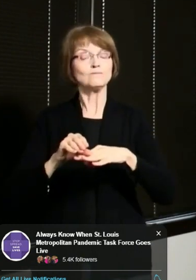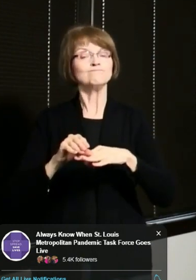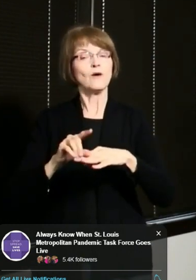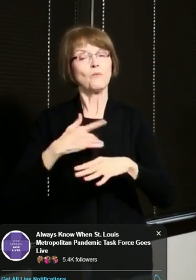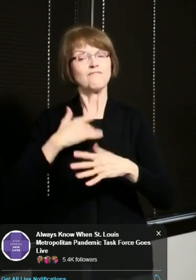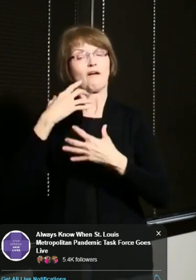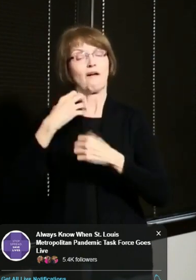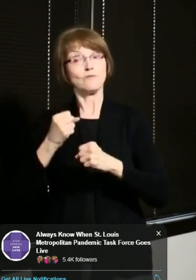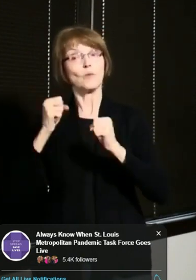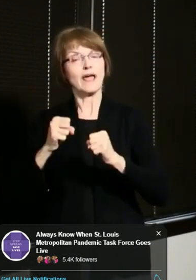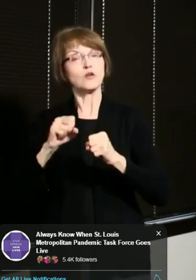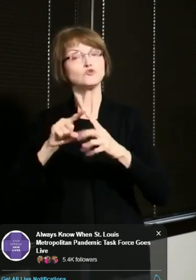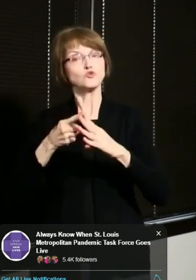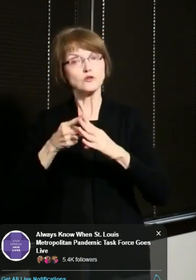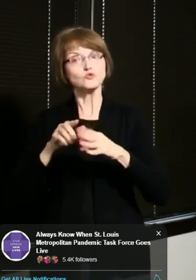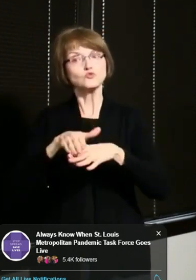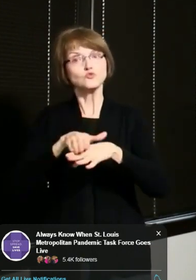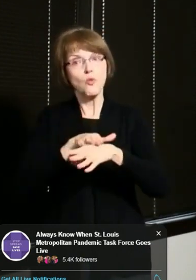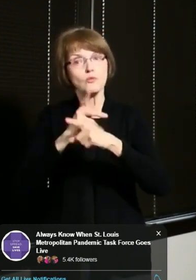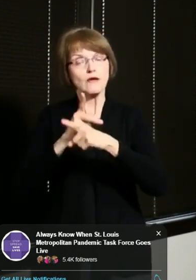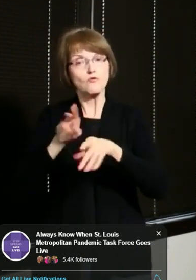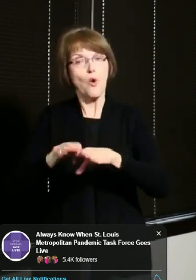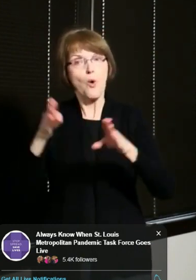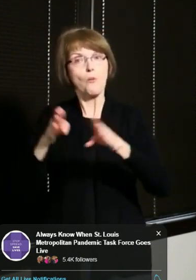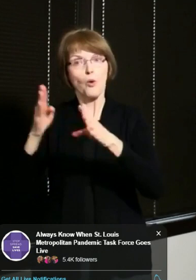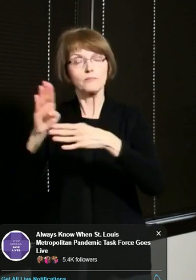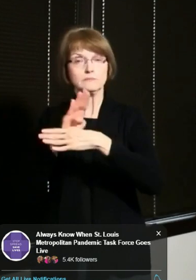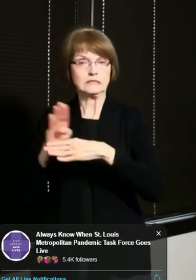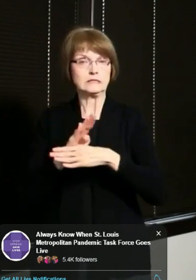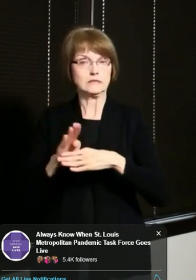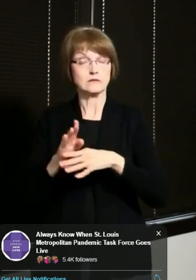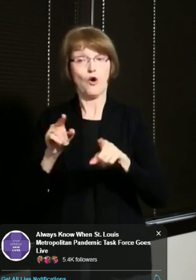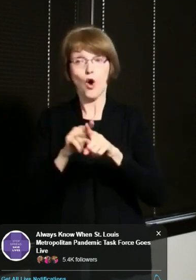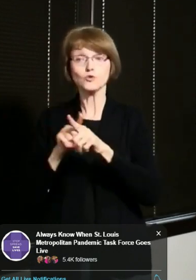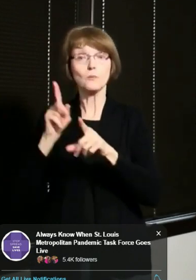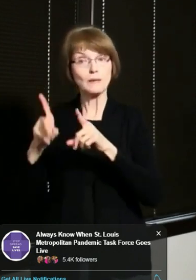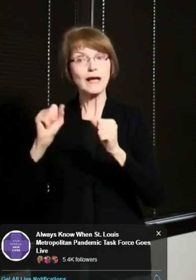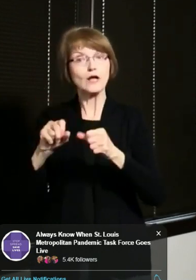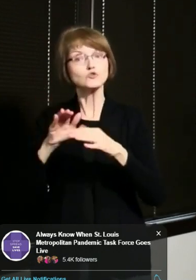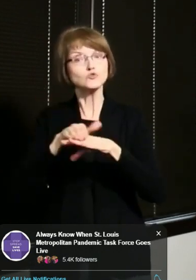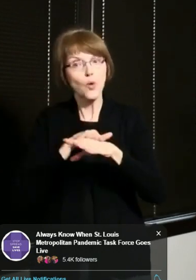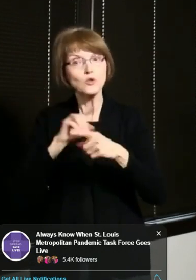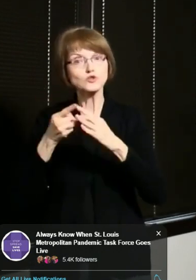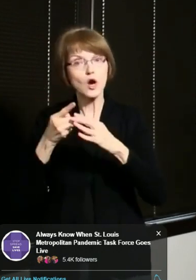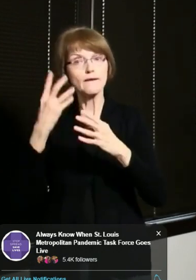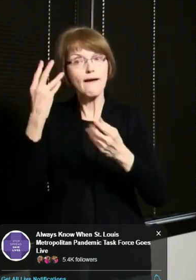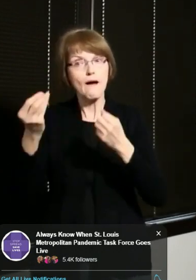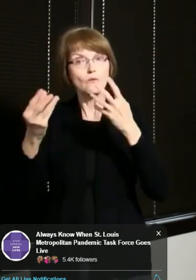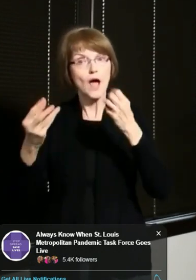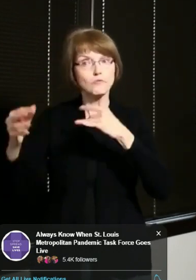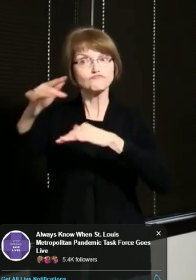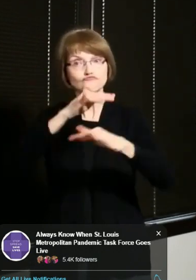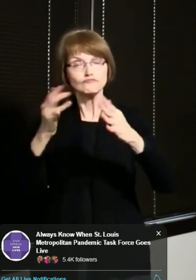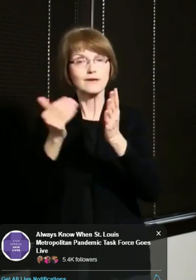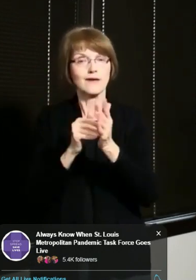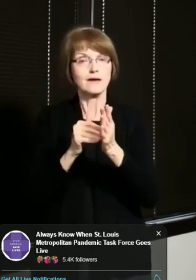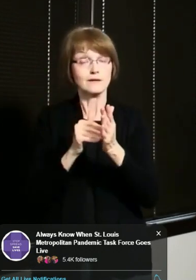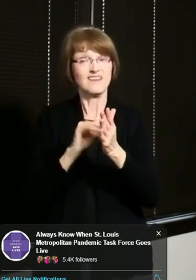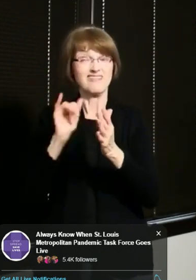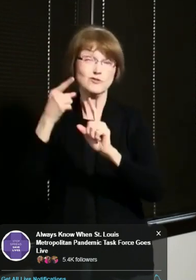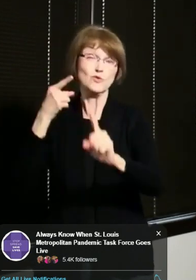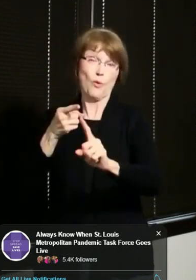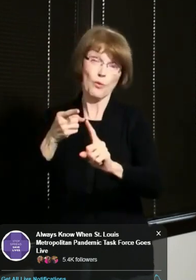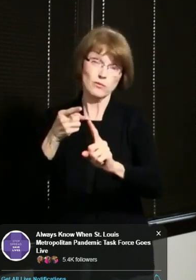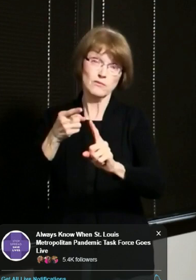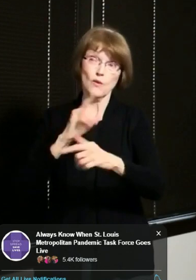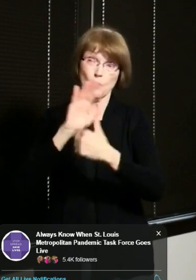online and allow society to begin to reopen as well. And this is absolutely what all of us want to accomplish.